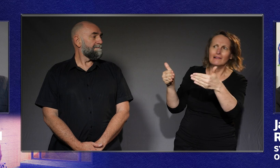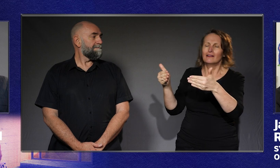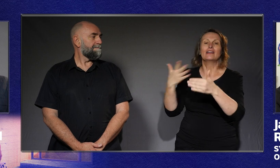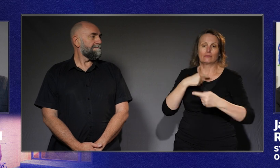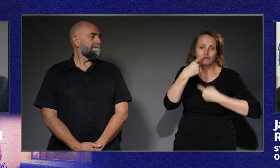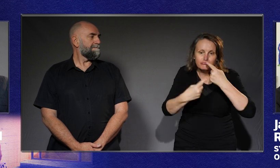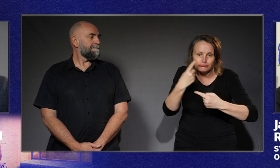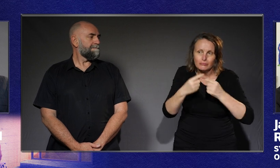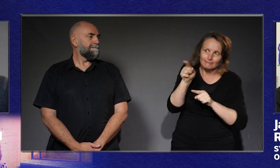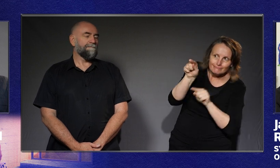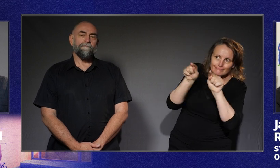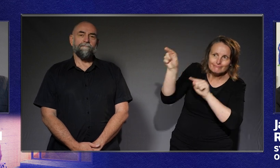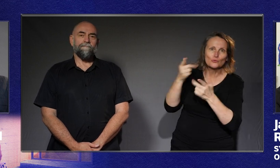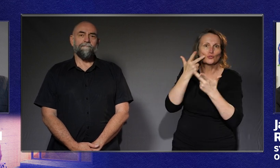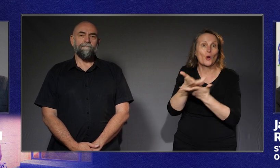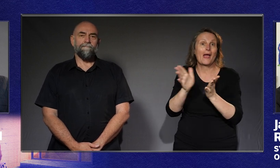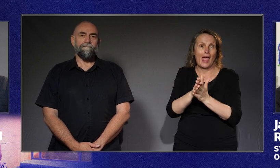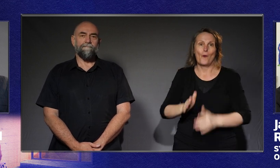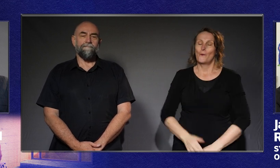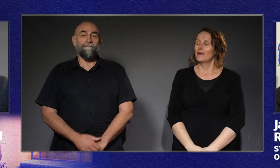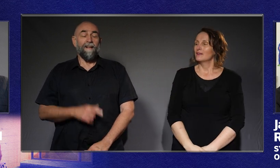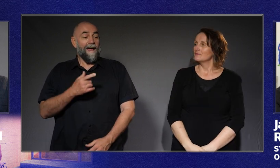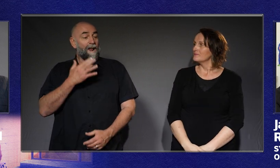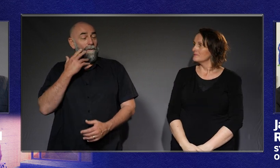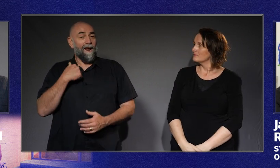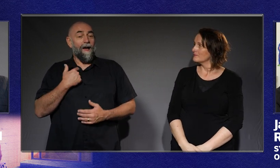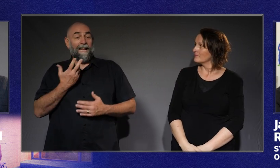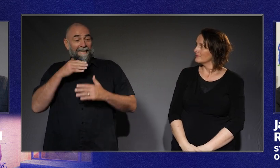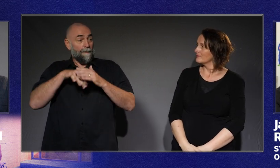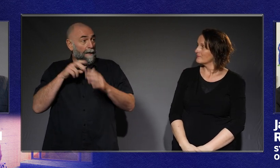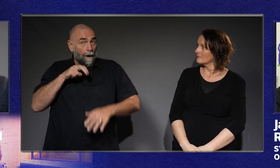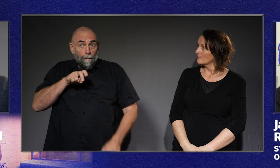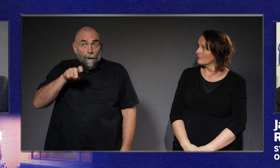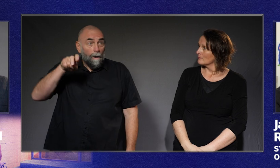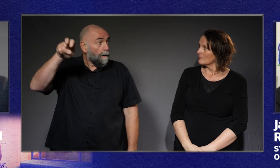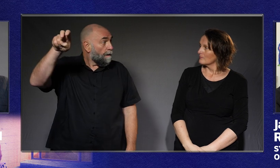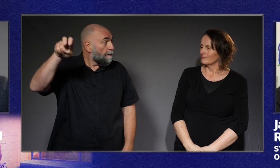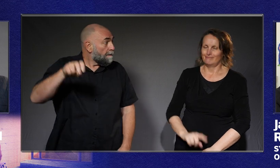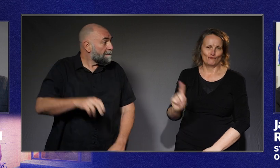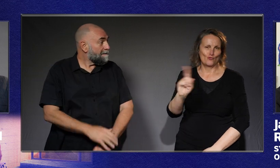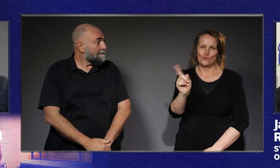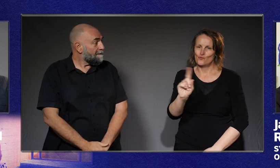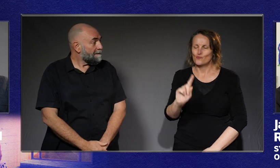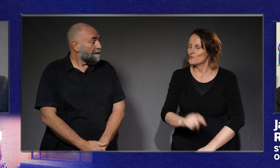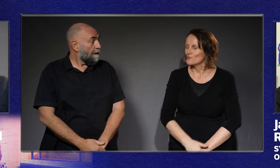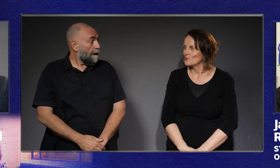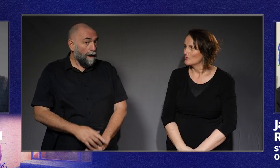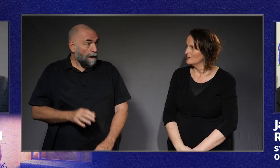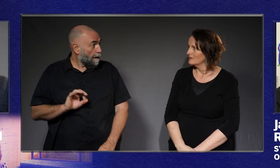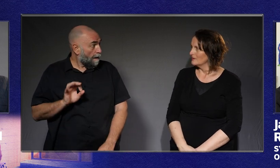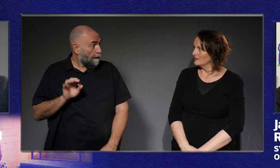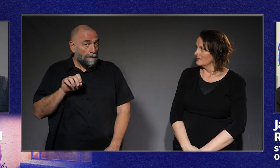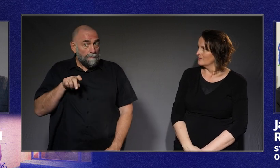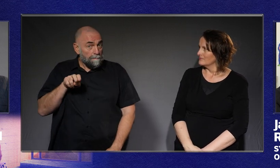bit of advice on how to get around it. Then when you get into the entry, is the entry up the steps? No, absolutely not. You don't get into the building,